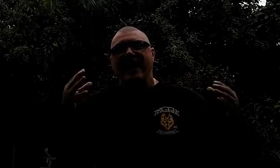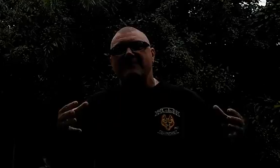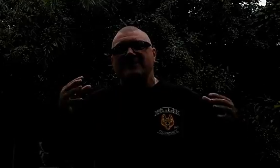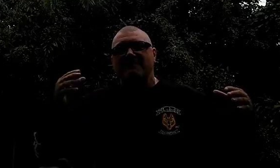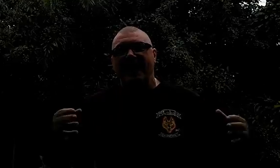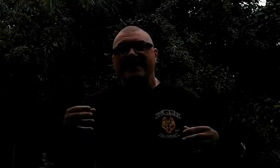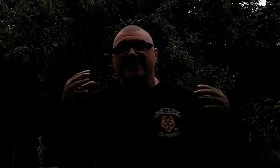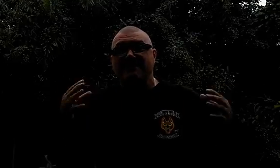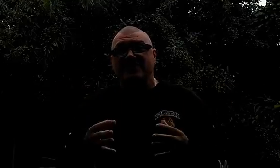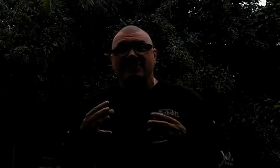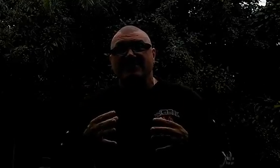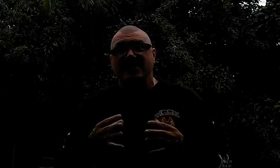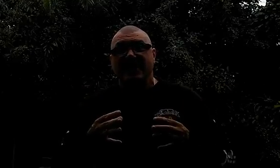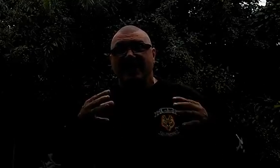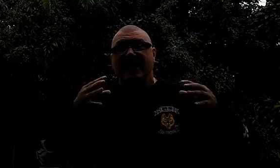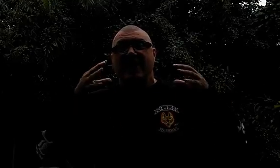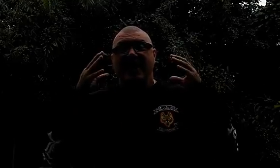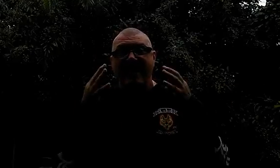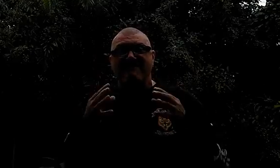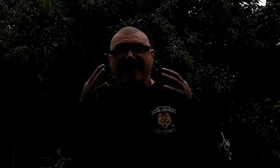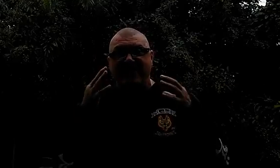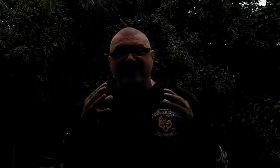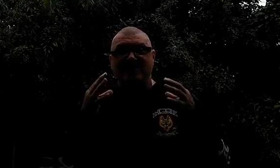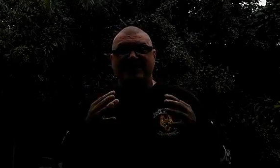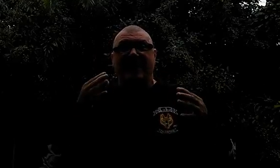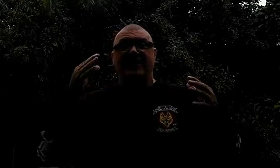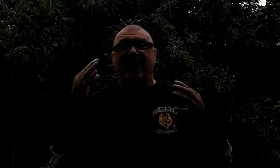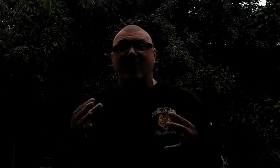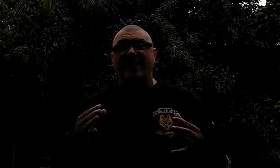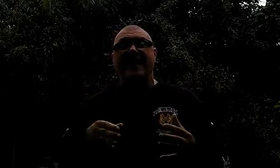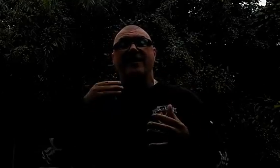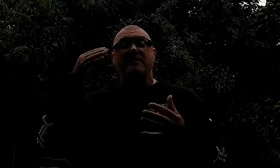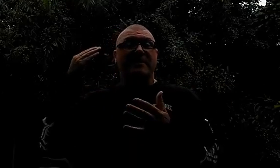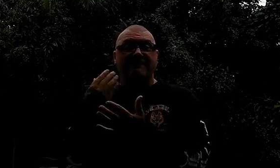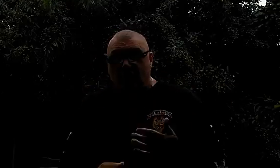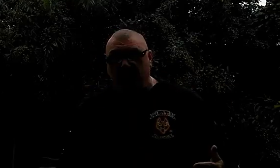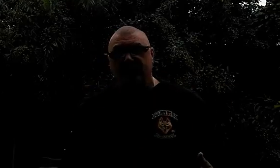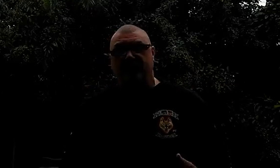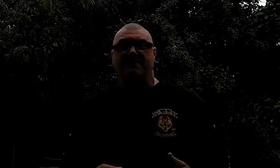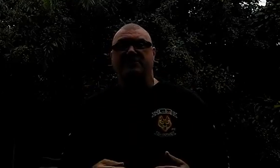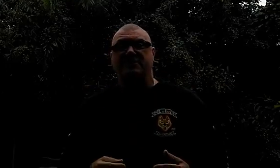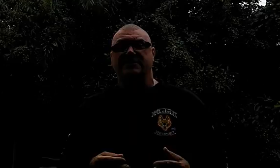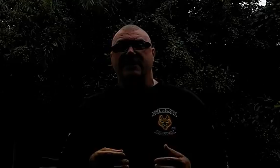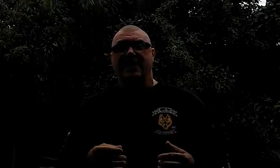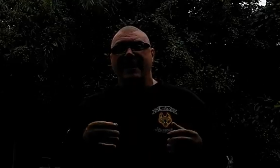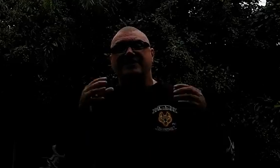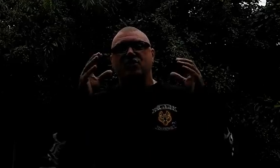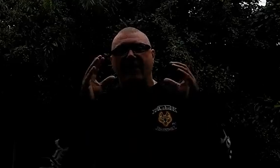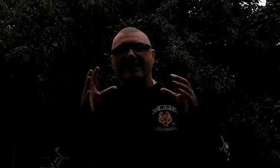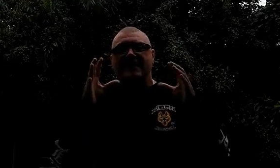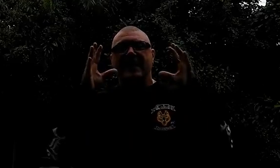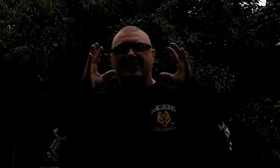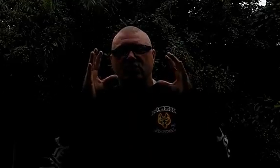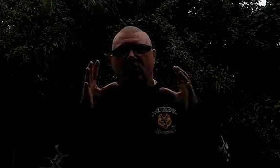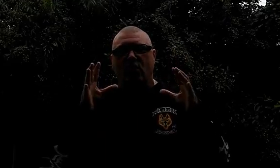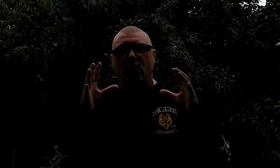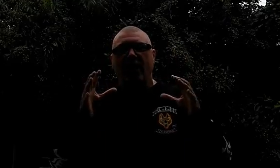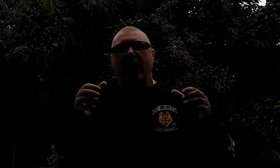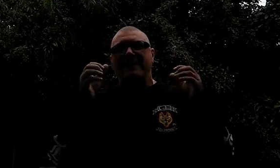And Amazon pays commissions, yeah, on everything you sell. Not only that, but they've doubled the commissions. It's crazy. It's cool. I'm